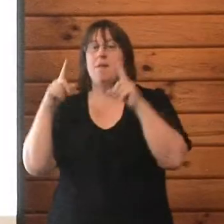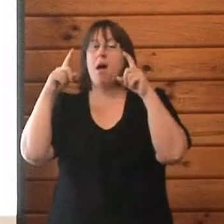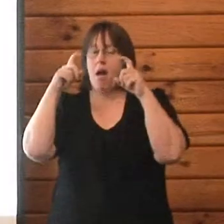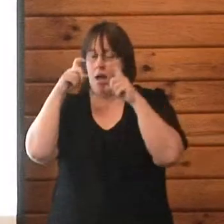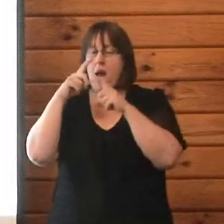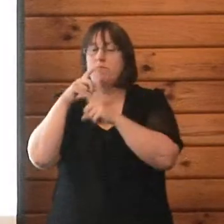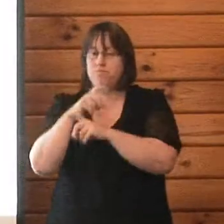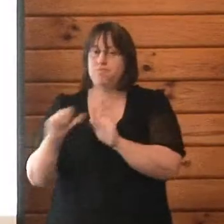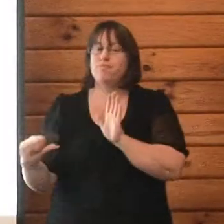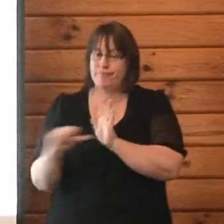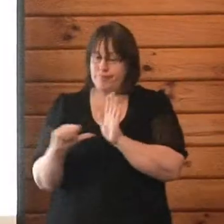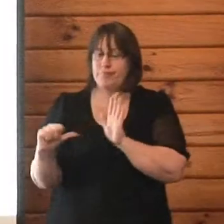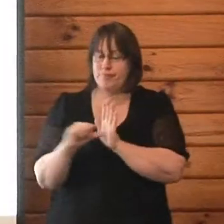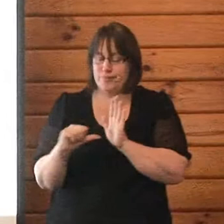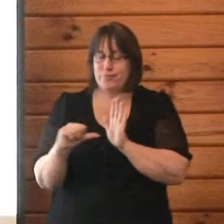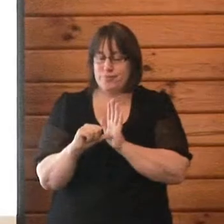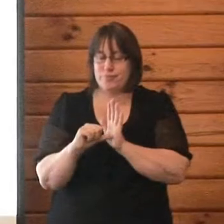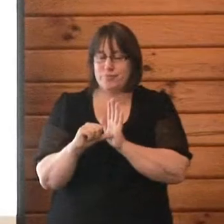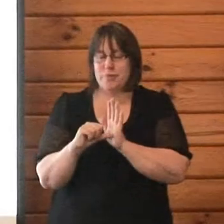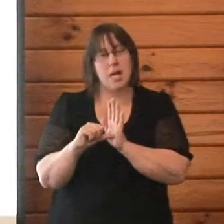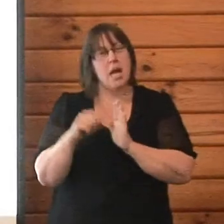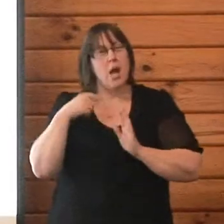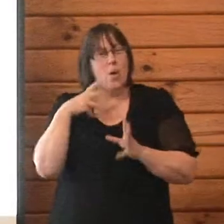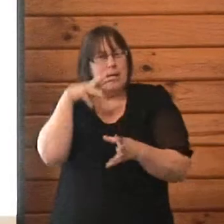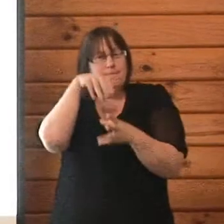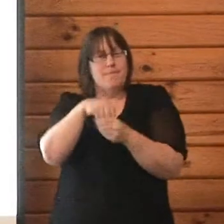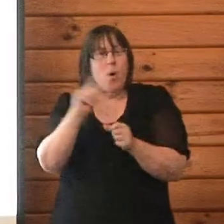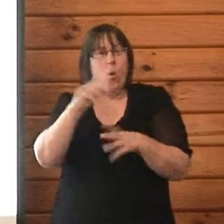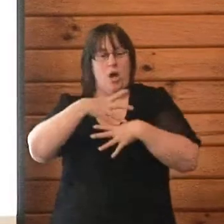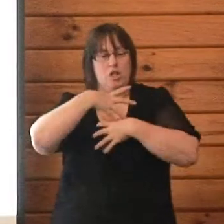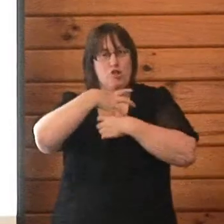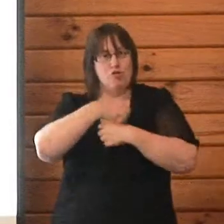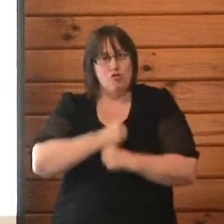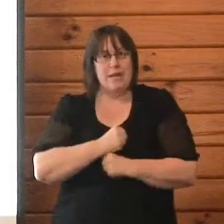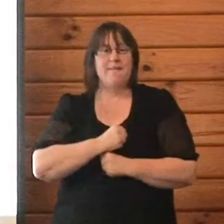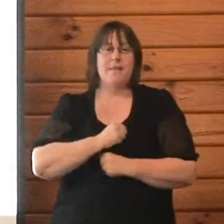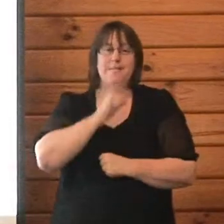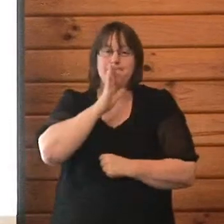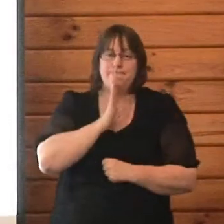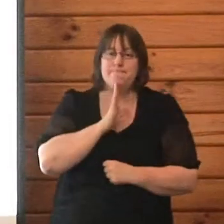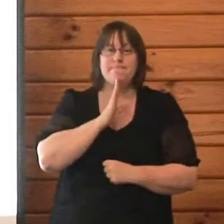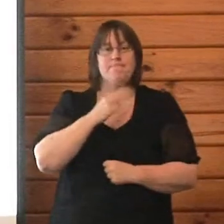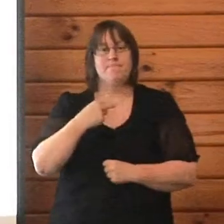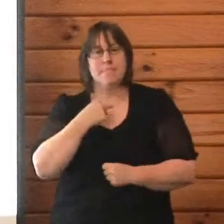all of the normal grief cycle stages. We have disappointment, anger, frustration,